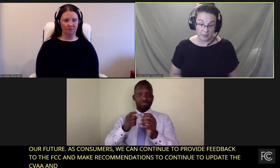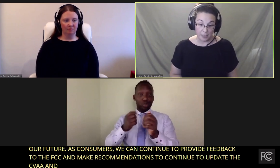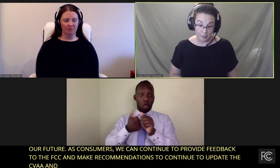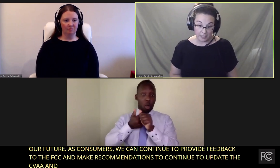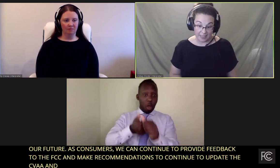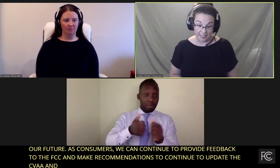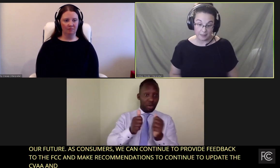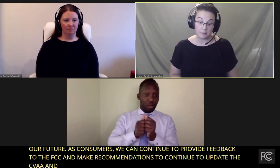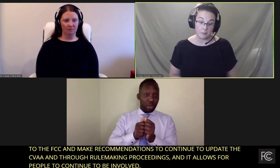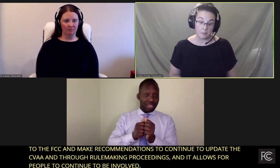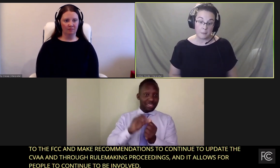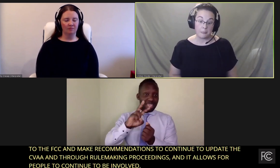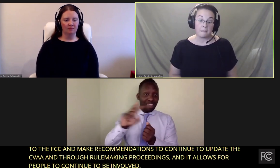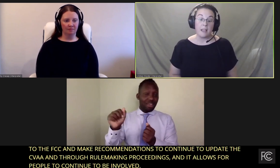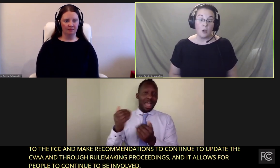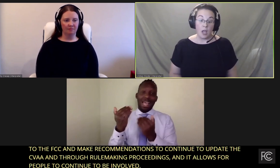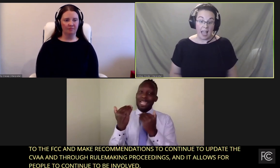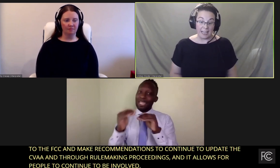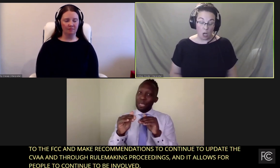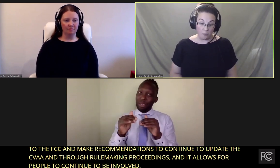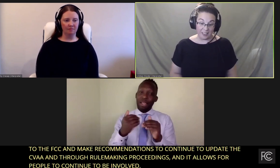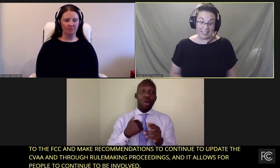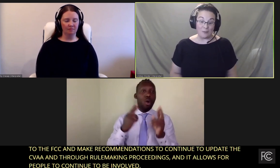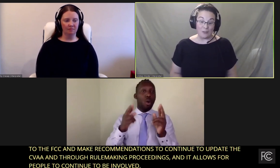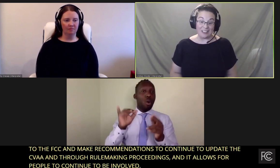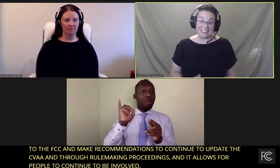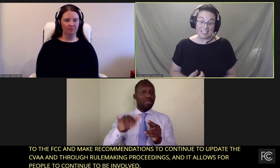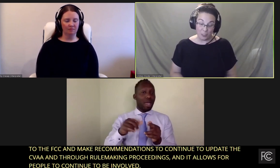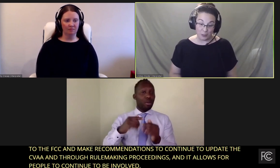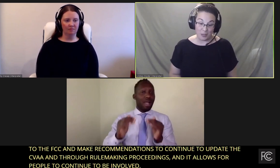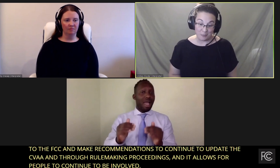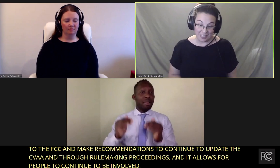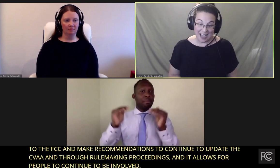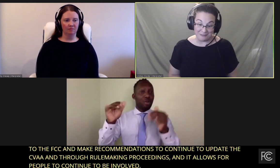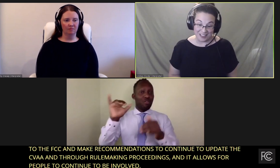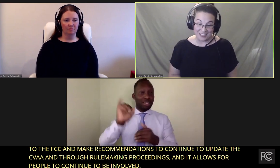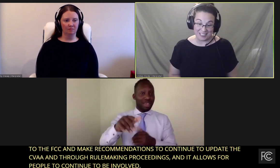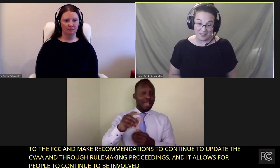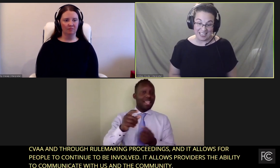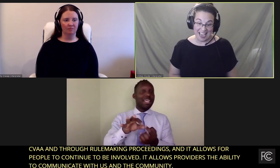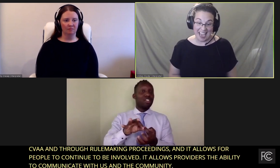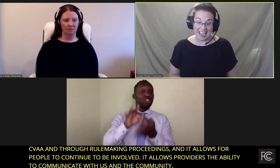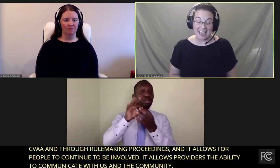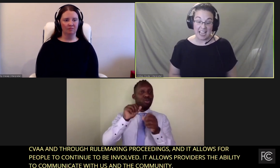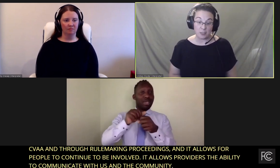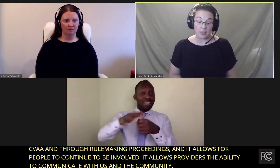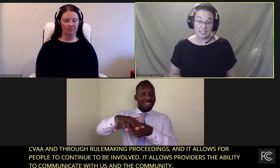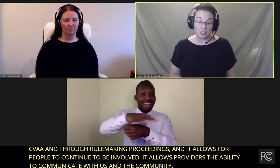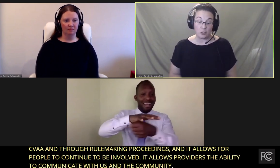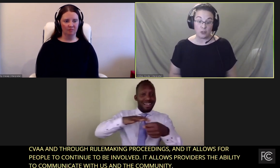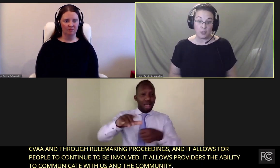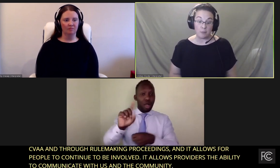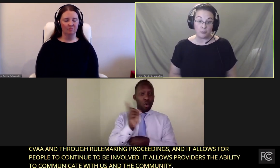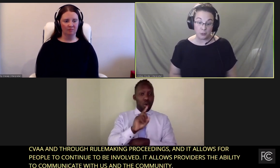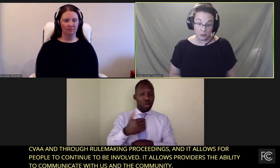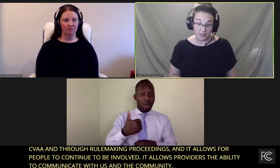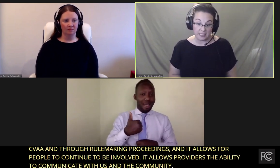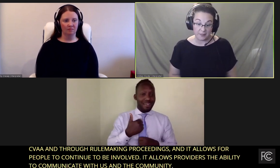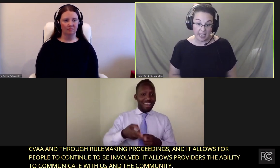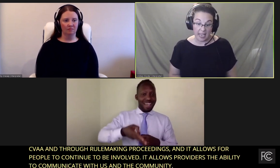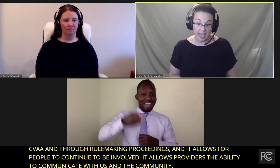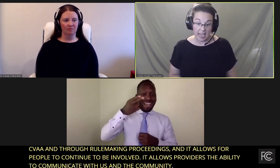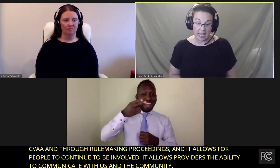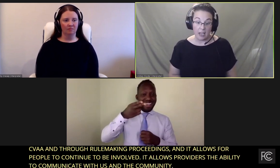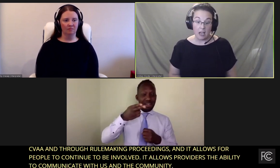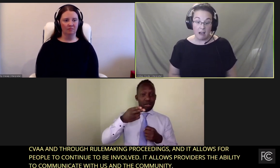with us and the community. And hopefully we'll continue to comply with the CVAA. And as we continue to improve